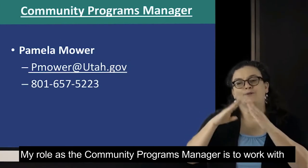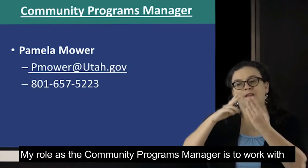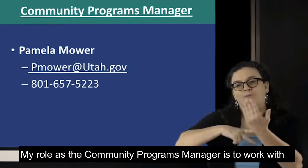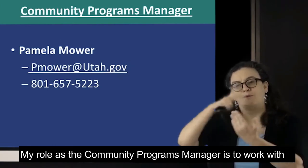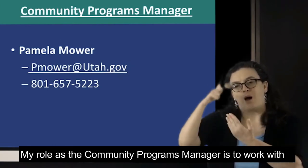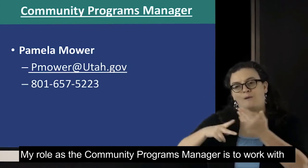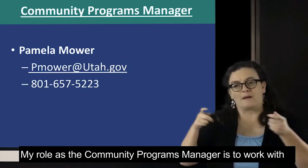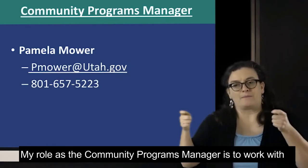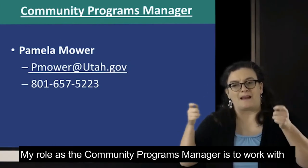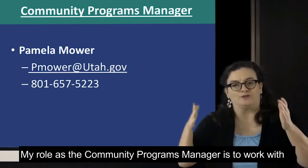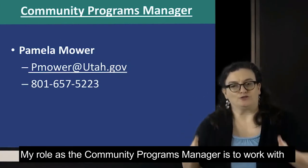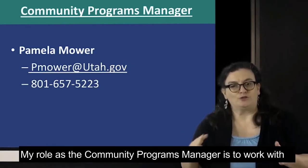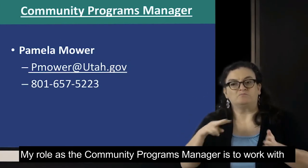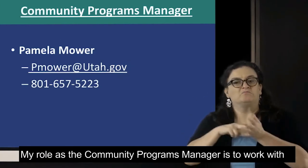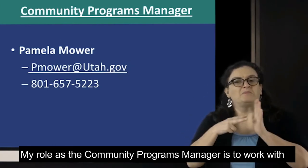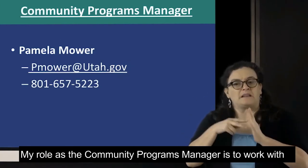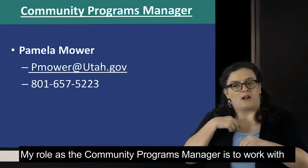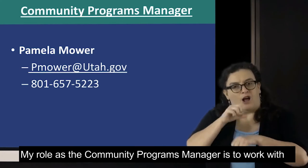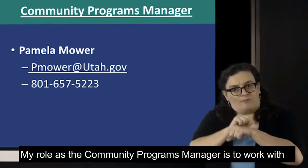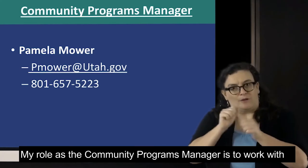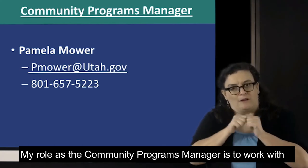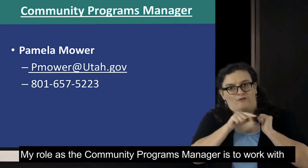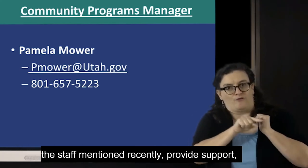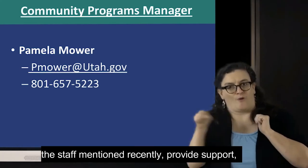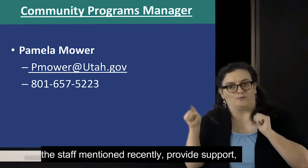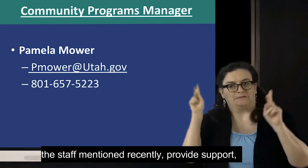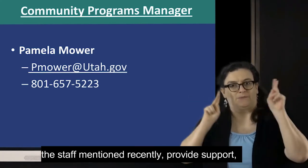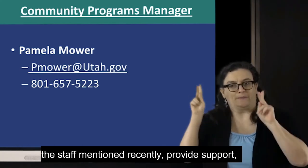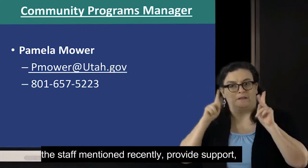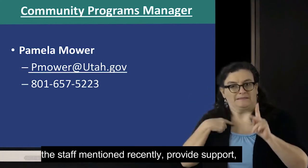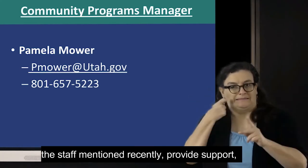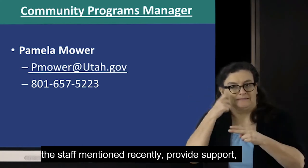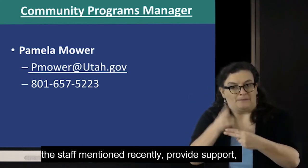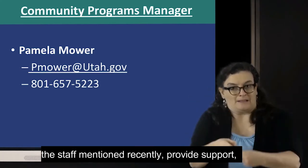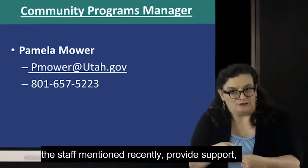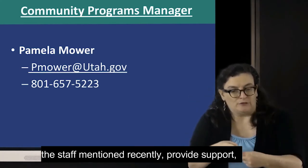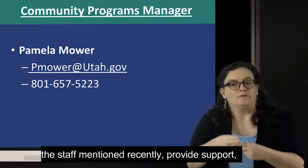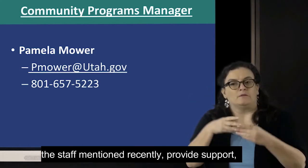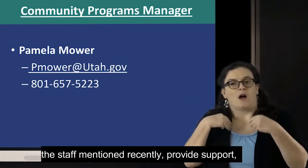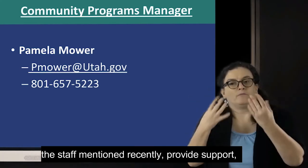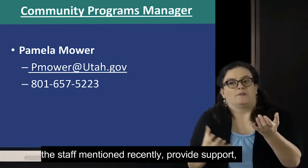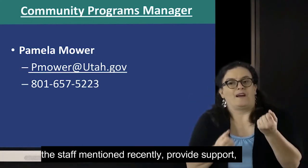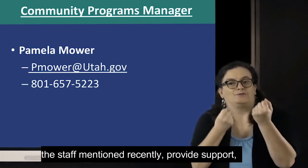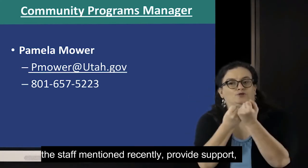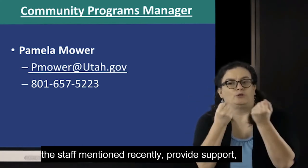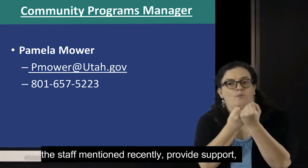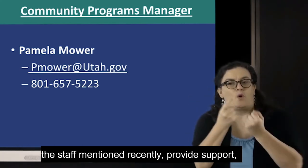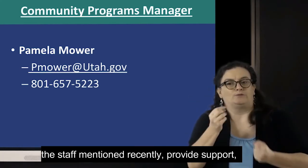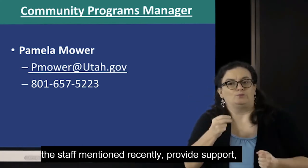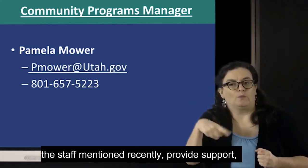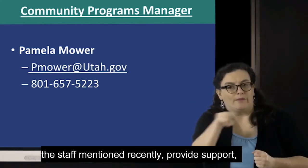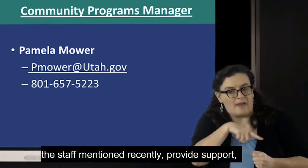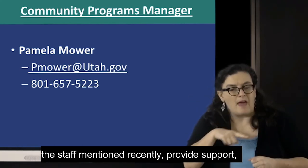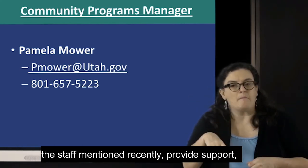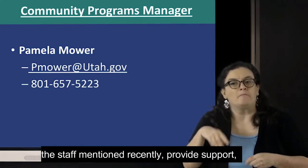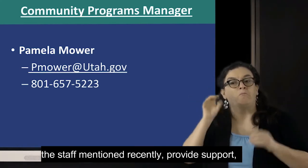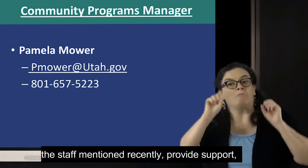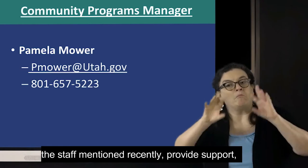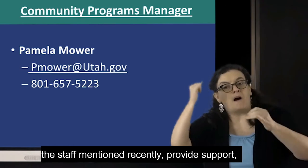I am the Community Program Manager, which means I work with those individuals that I recently mentioned. I provide